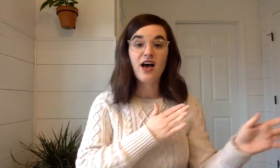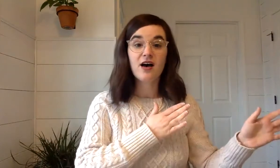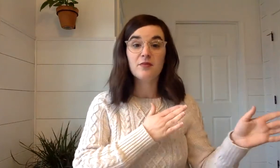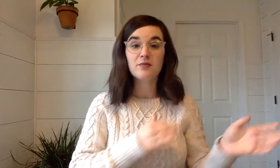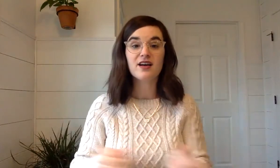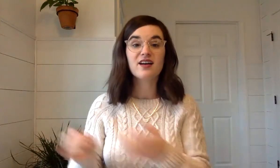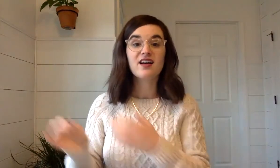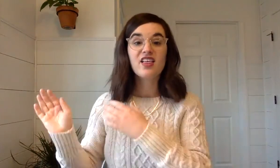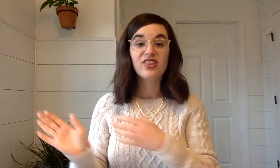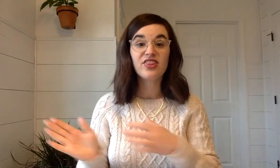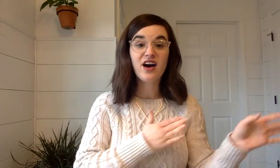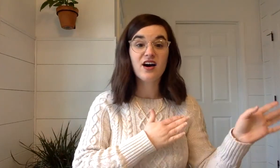Thumb. Thumb.